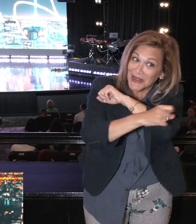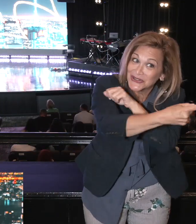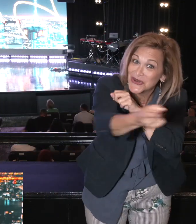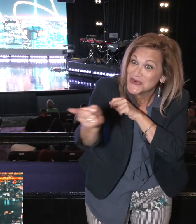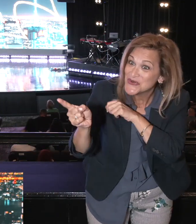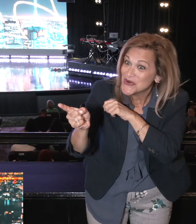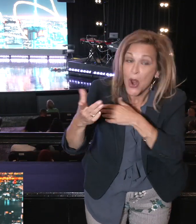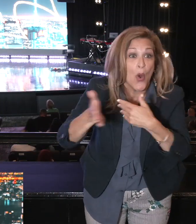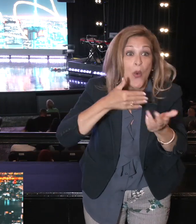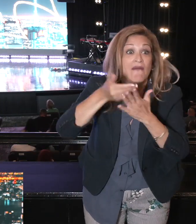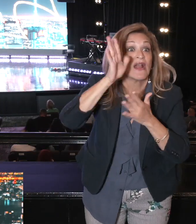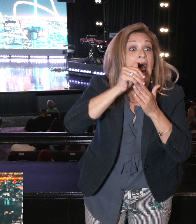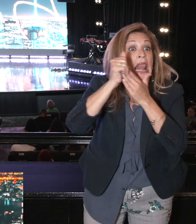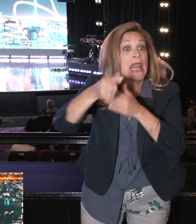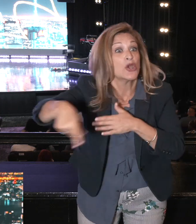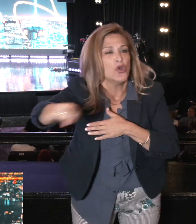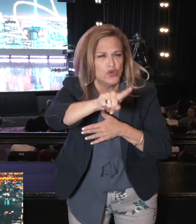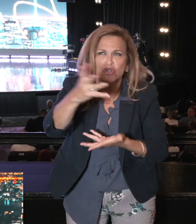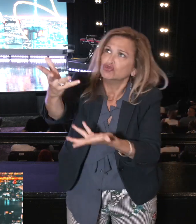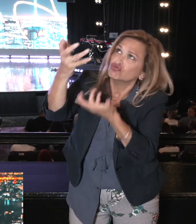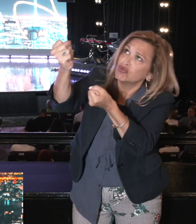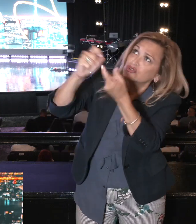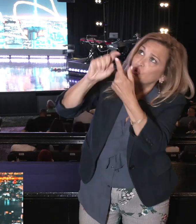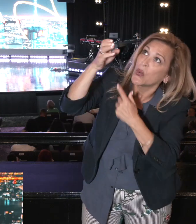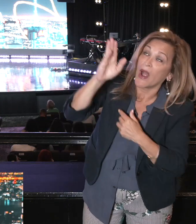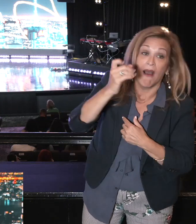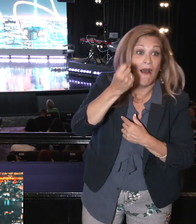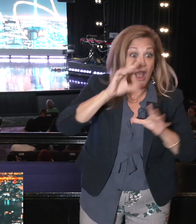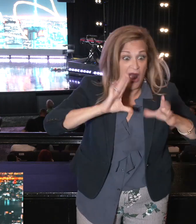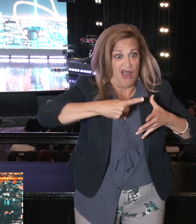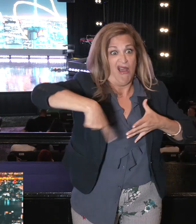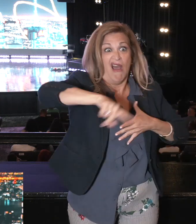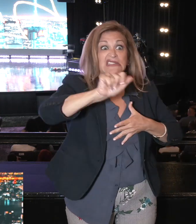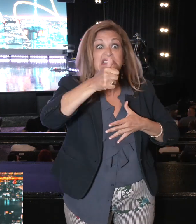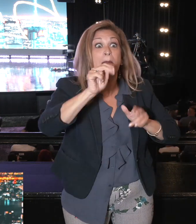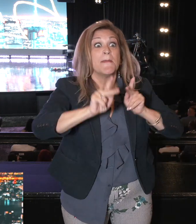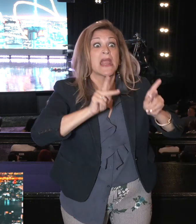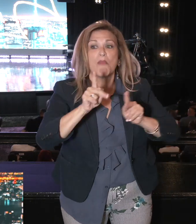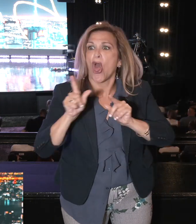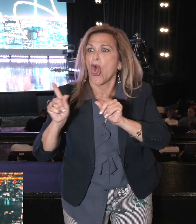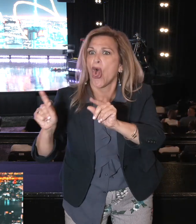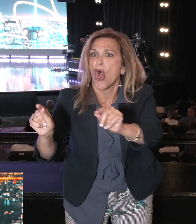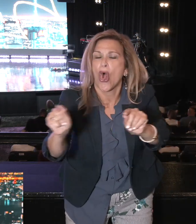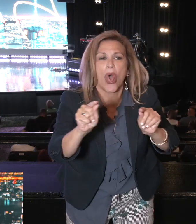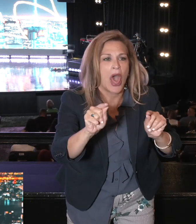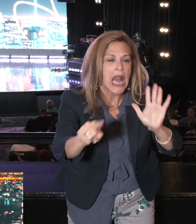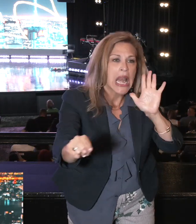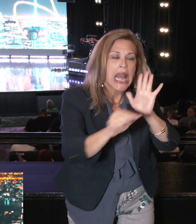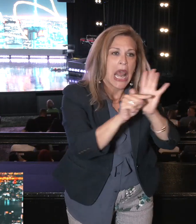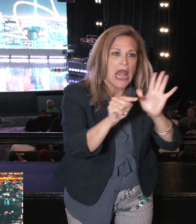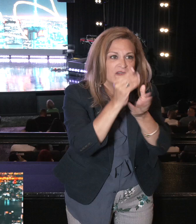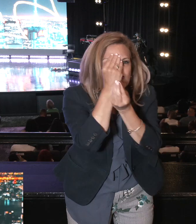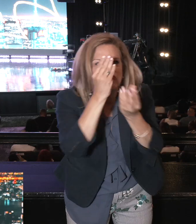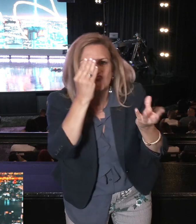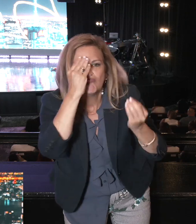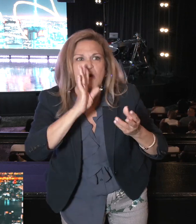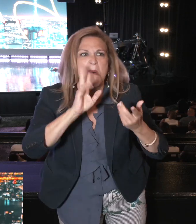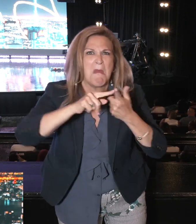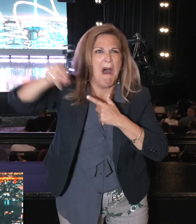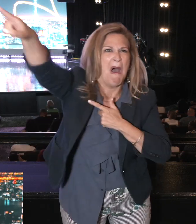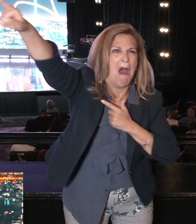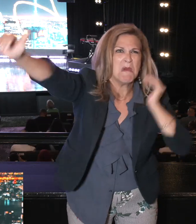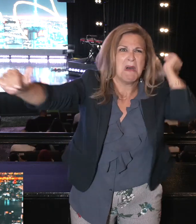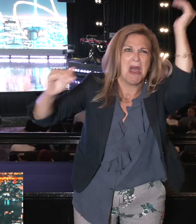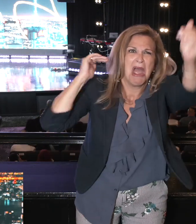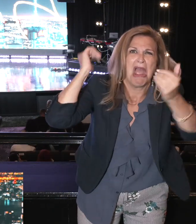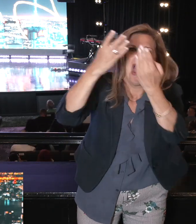we can trust him. And those 10 opposing leaders, they spread a negative report among the people, all the people. And it resulted in the people